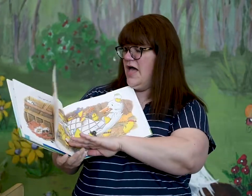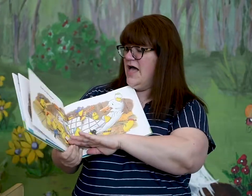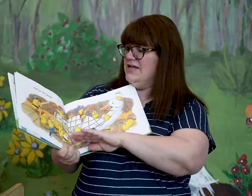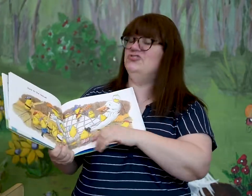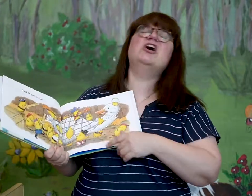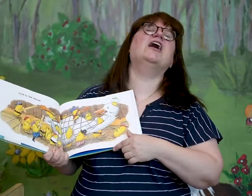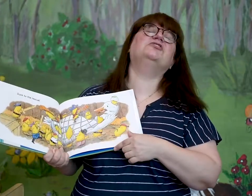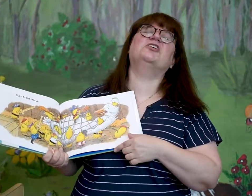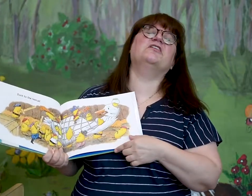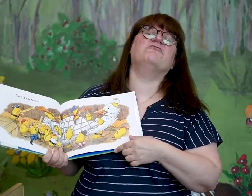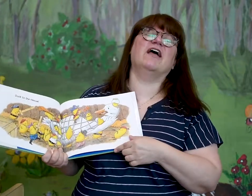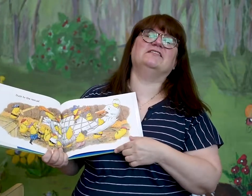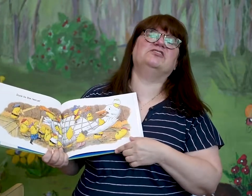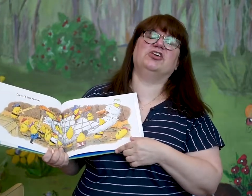Duck to the rescue!